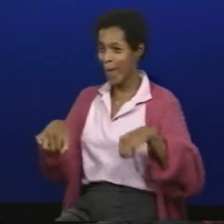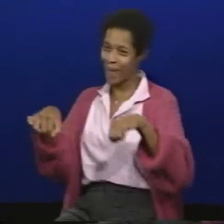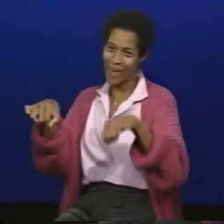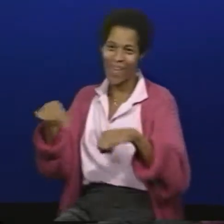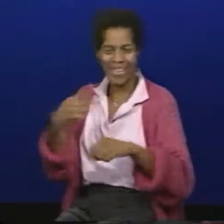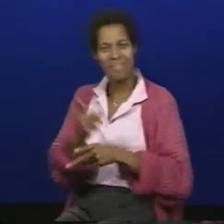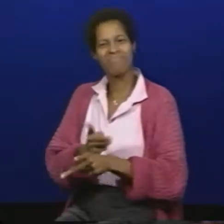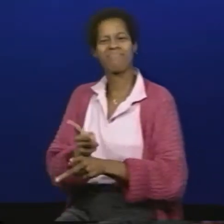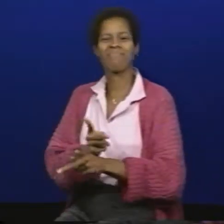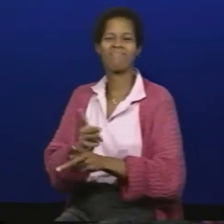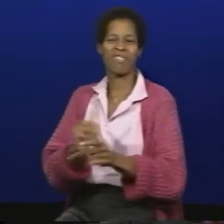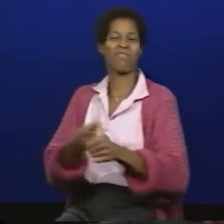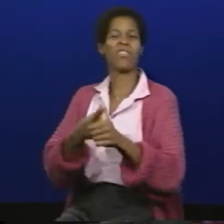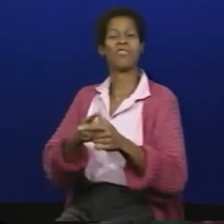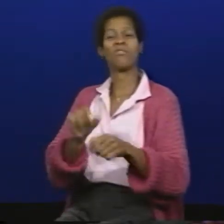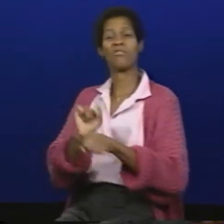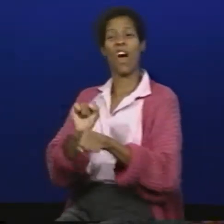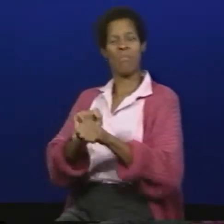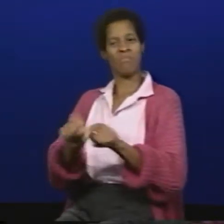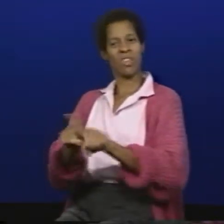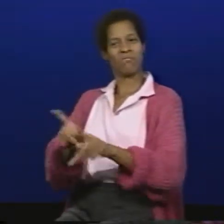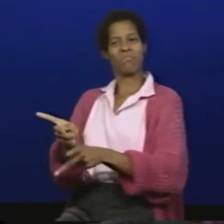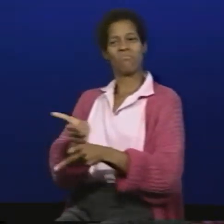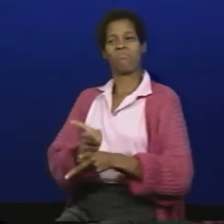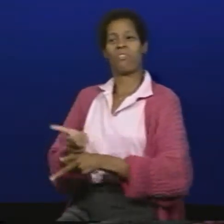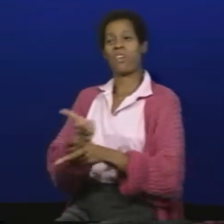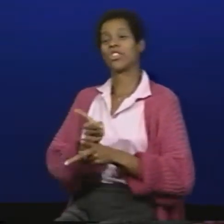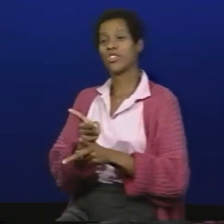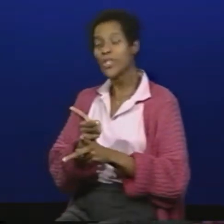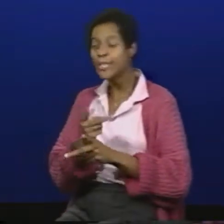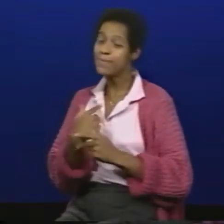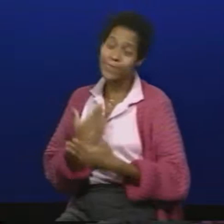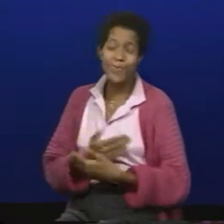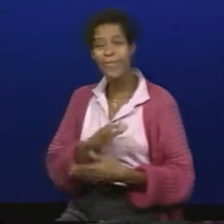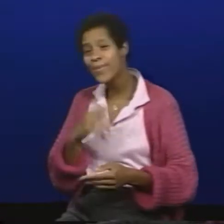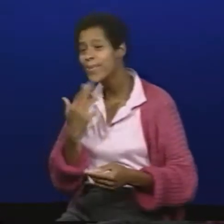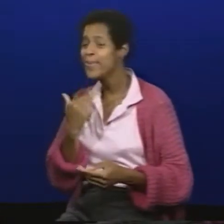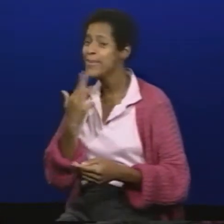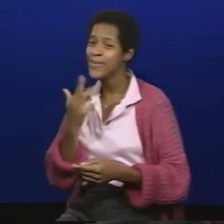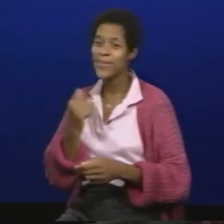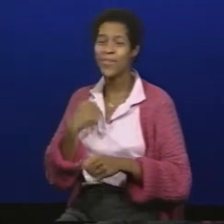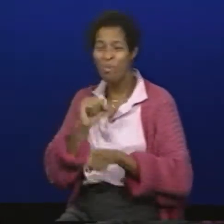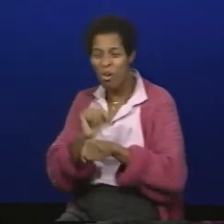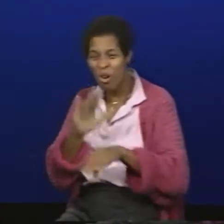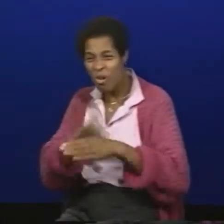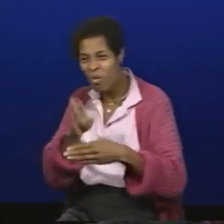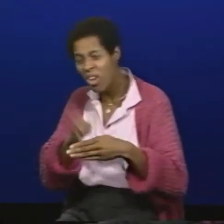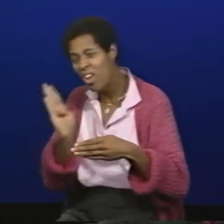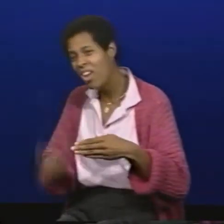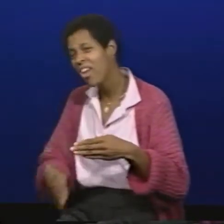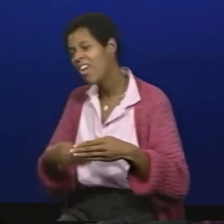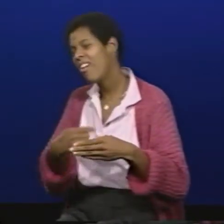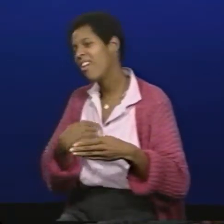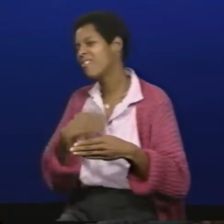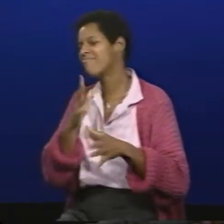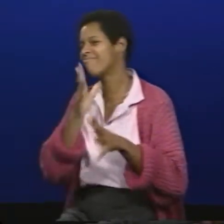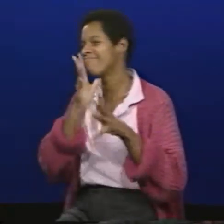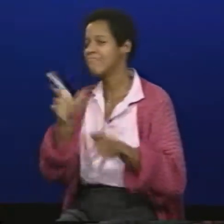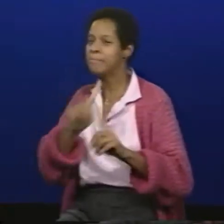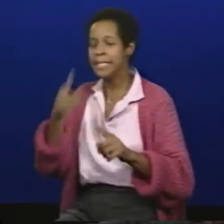little kids from 6 to 11 year old well this is my first job and I was going to be supervising the kids and I had